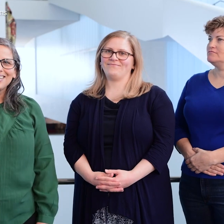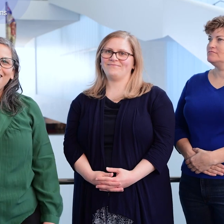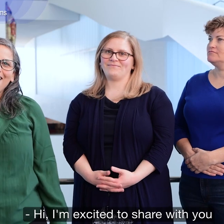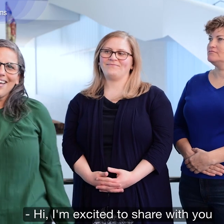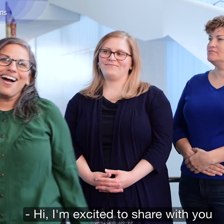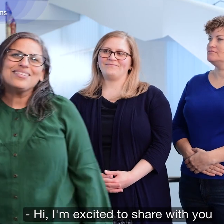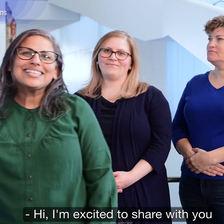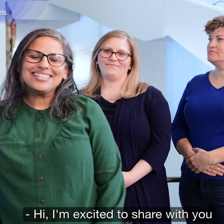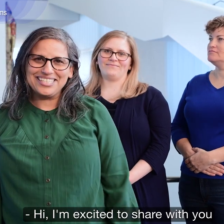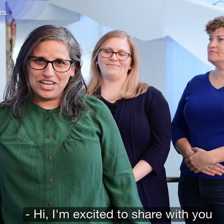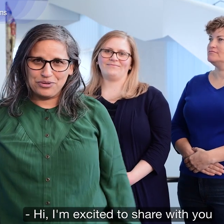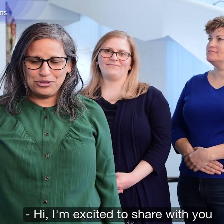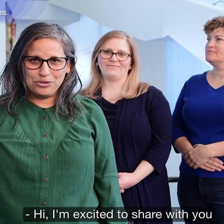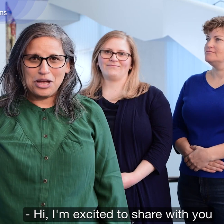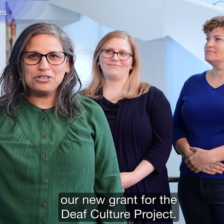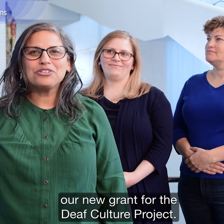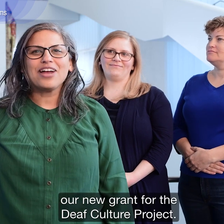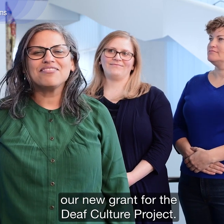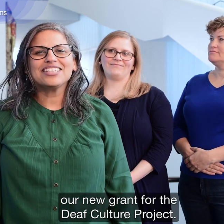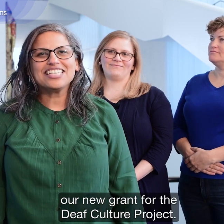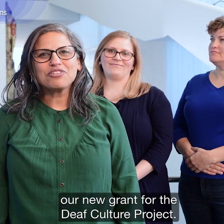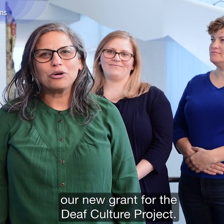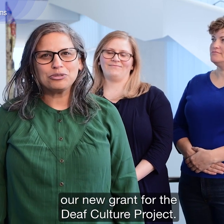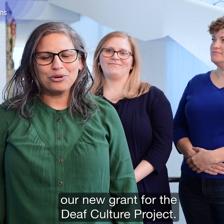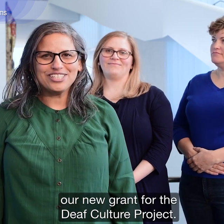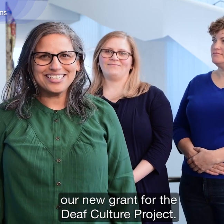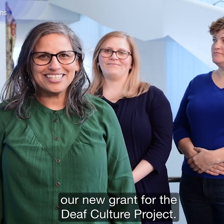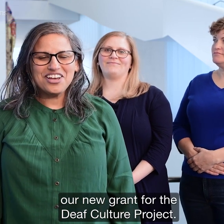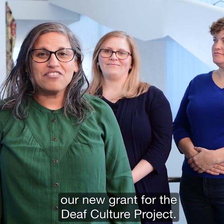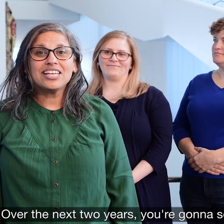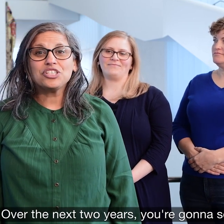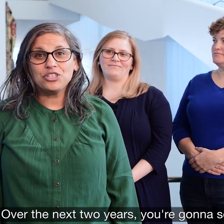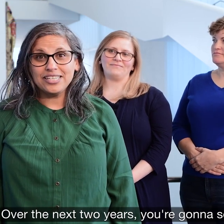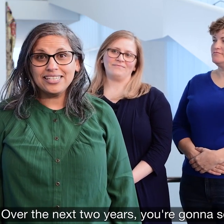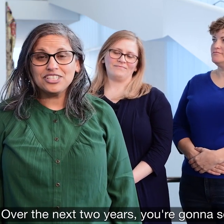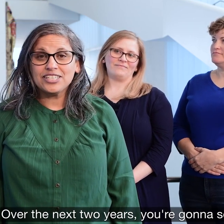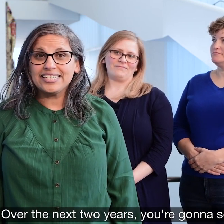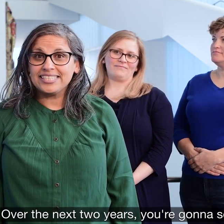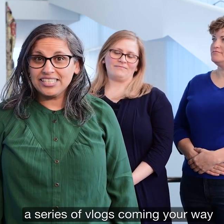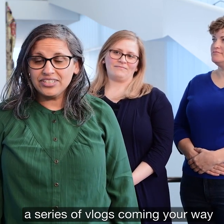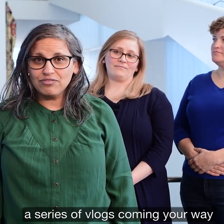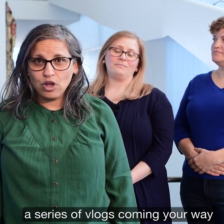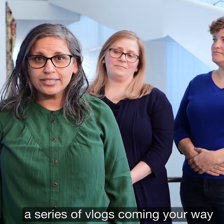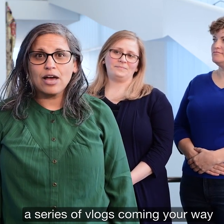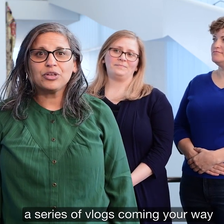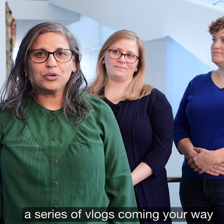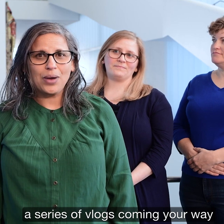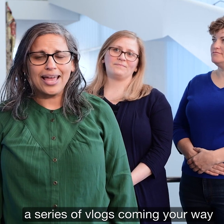Hi, I'm excited to share with you our new grant for the Deaf Culture Project. Over the next two years, you're going to see a series of vlogs coming your way